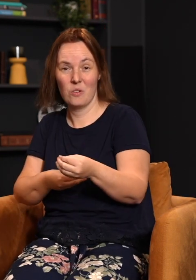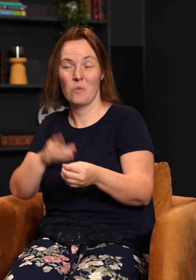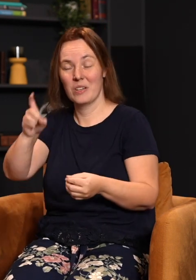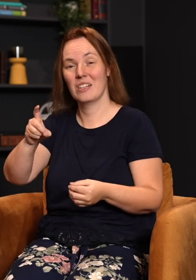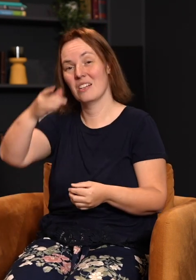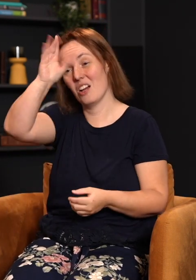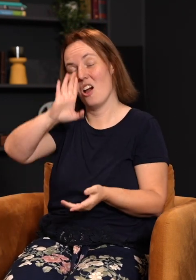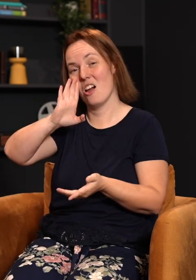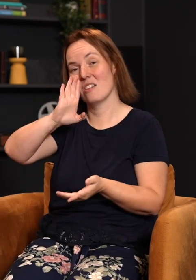God-man.